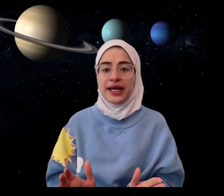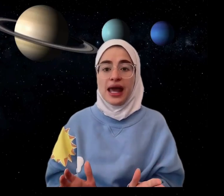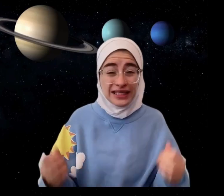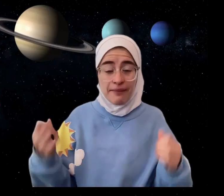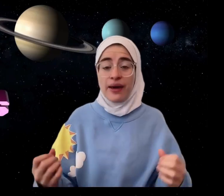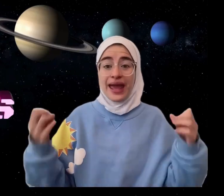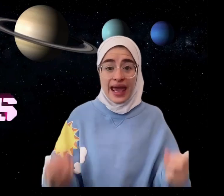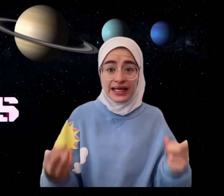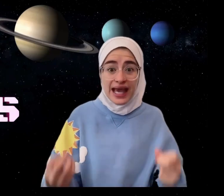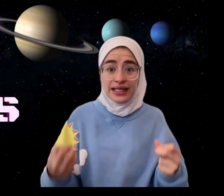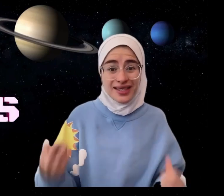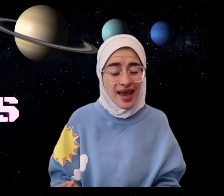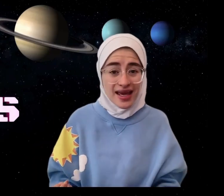is only about 88 days.